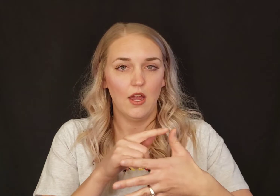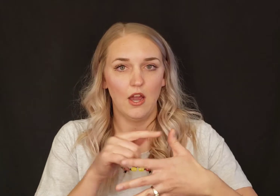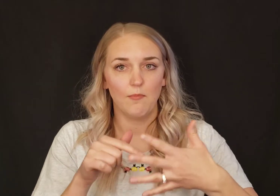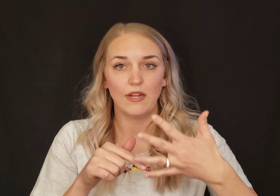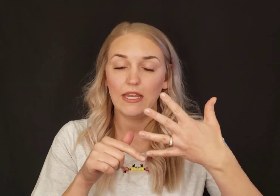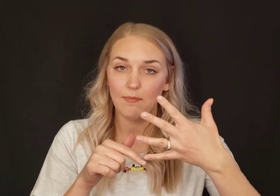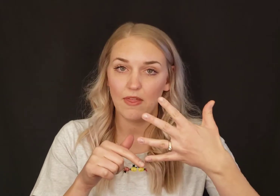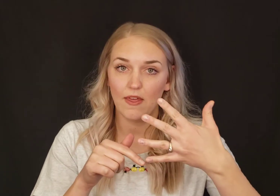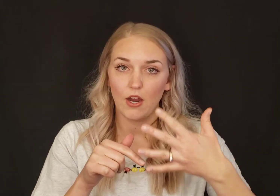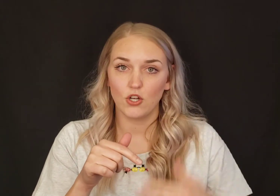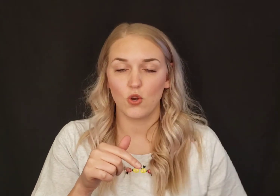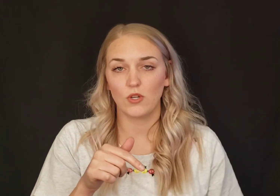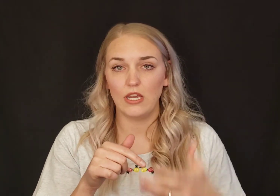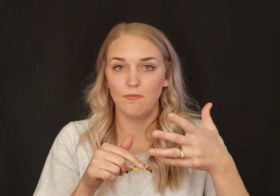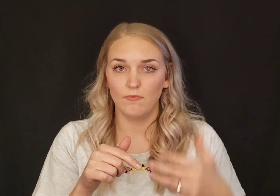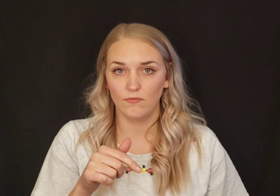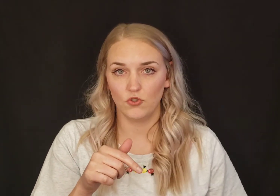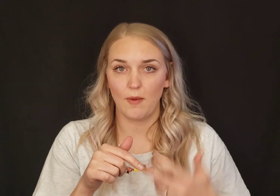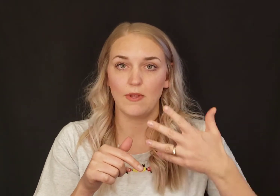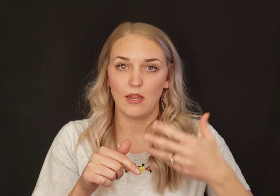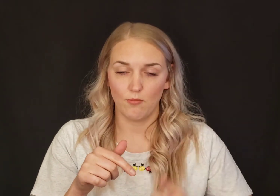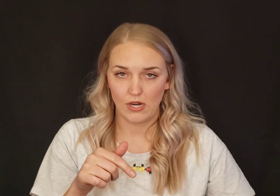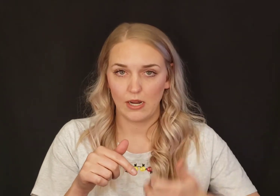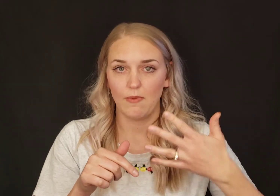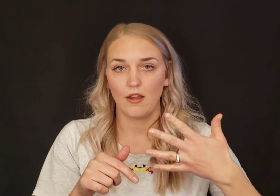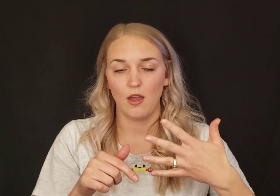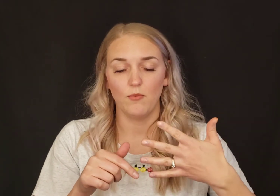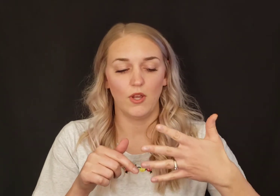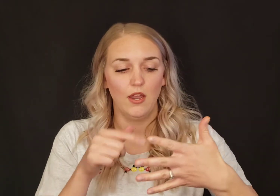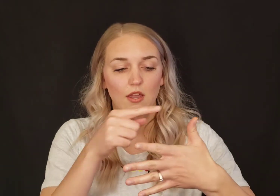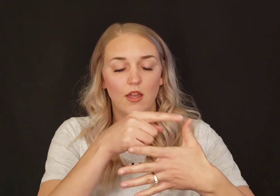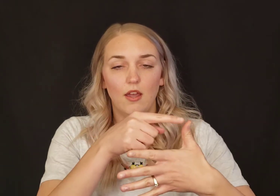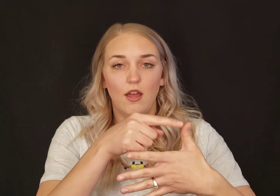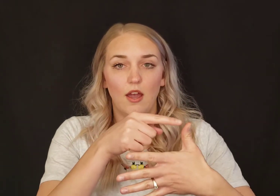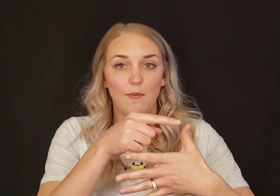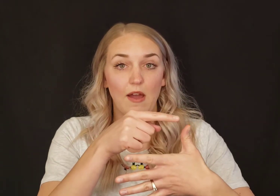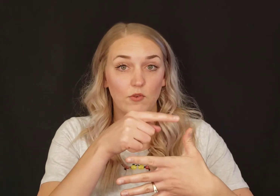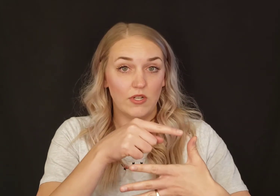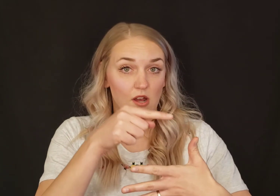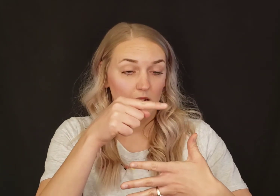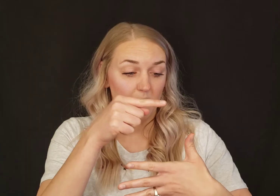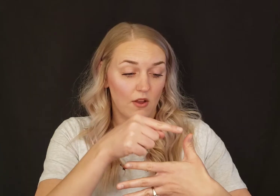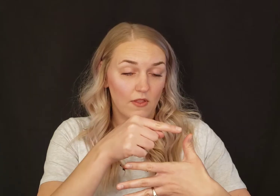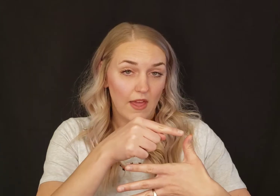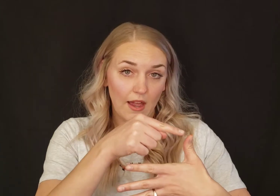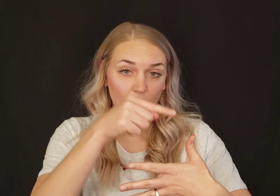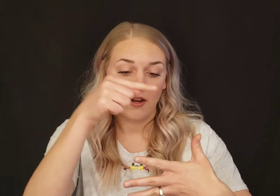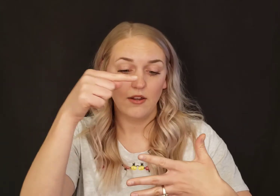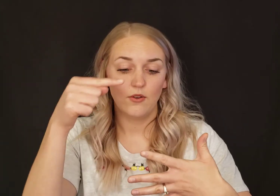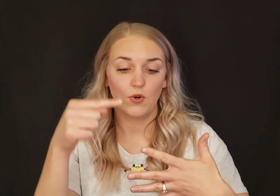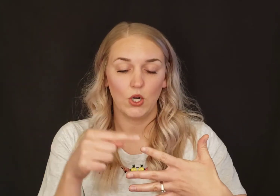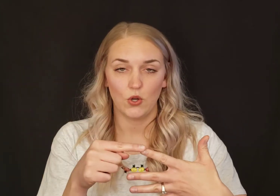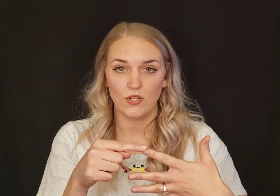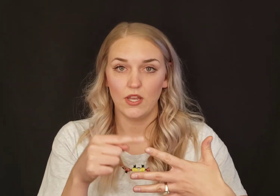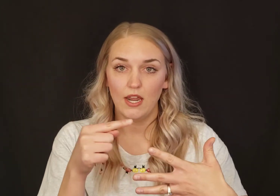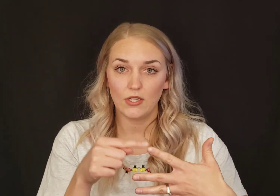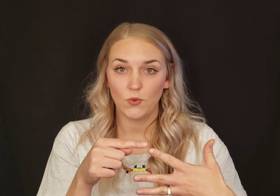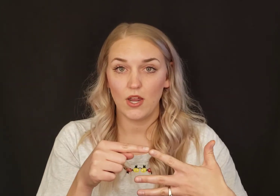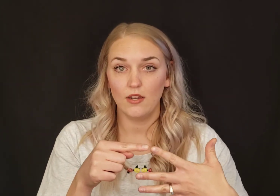But keep it there. Don't keep dropping and bringing it back up. Okay. After we talk about that one, we're going to go to the next one.